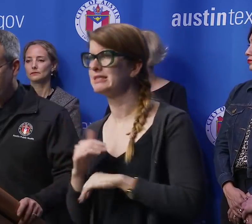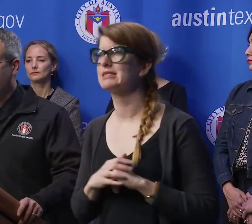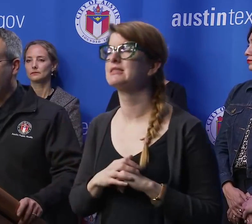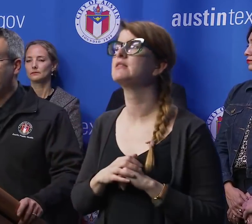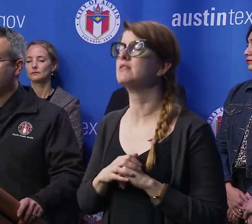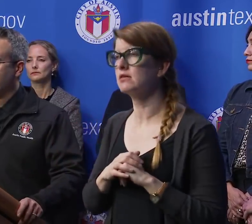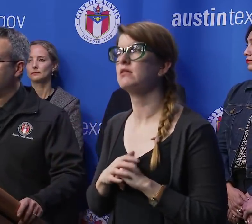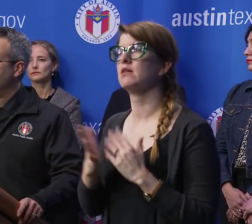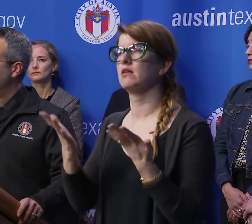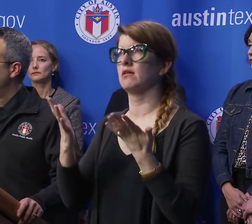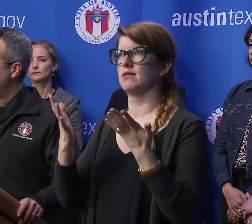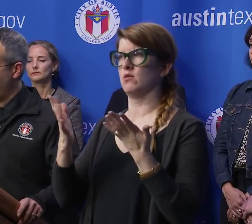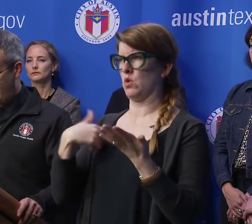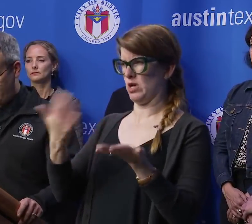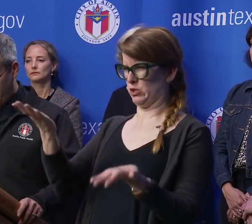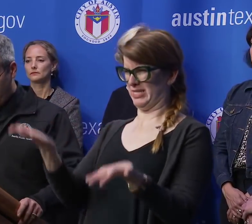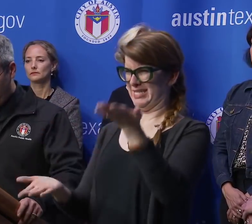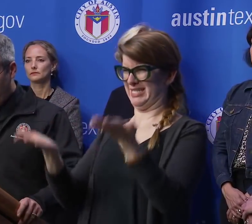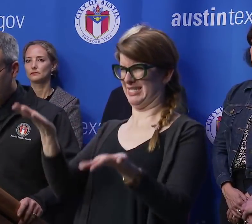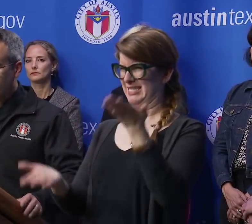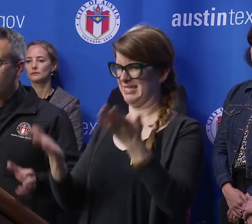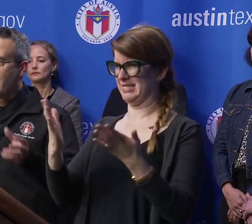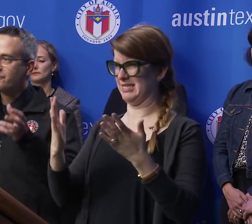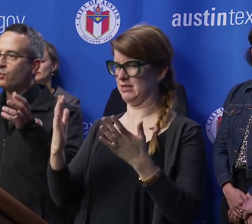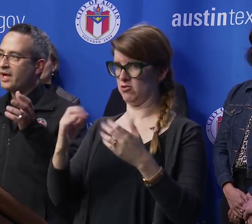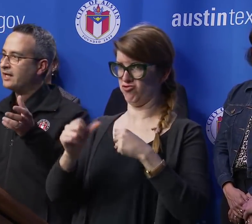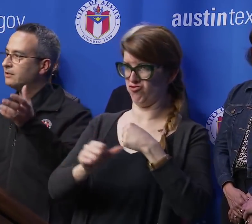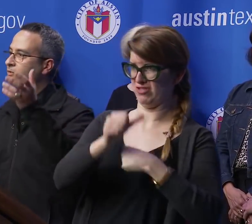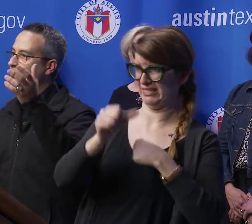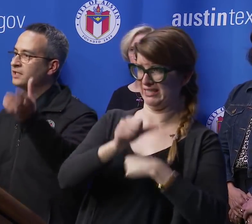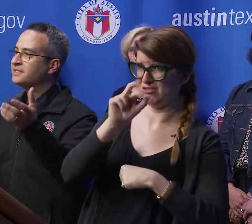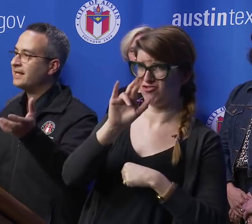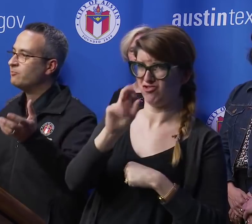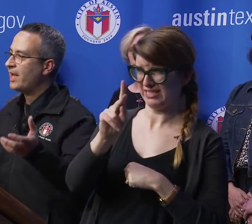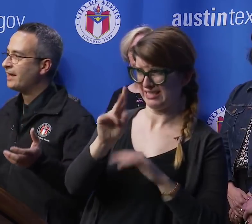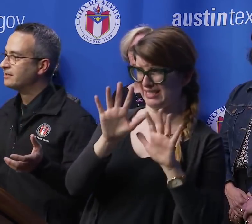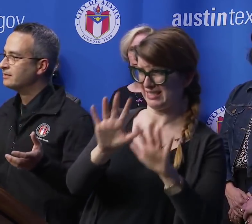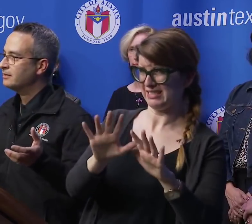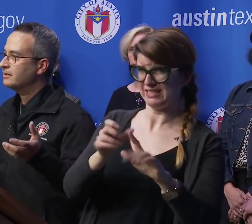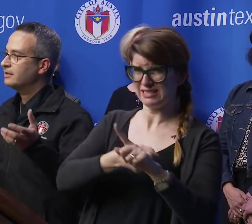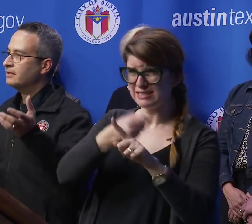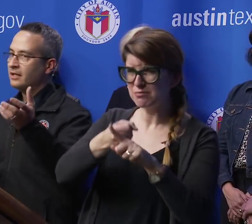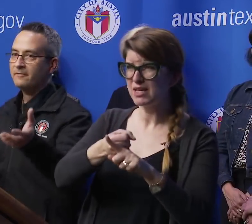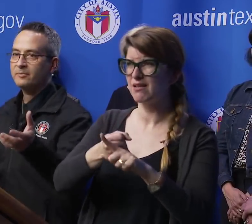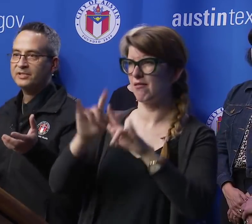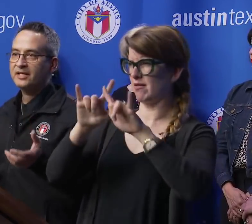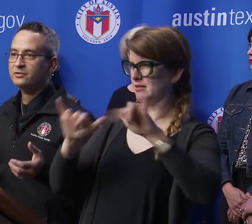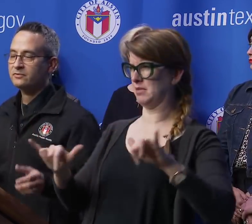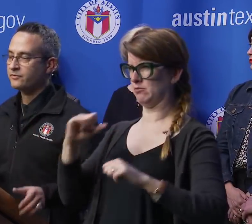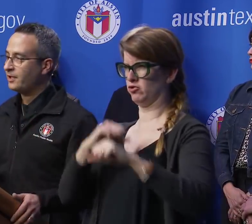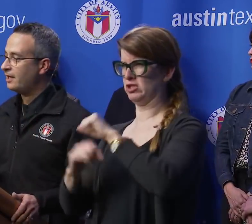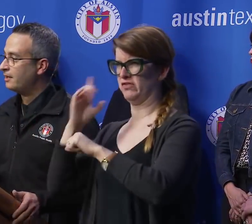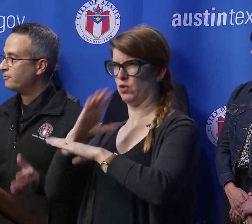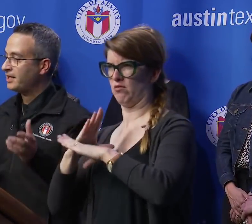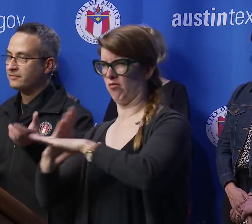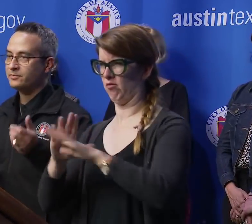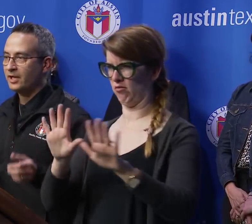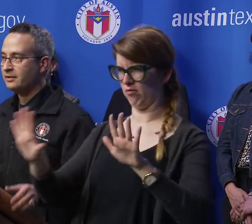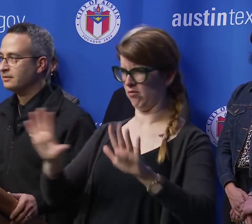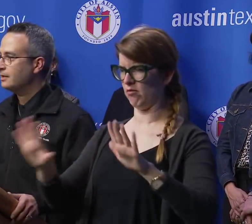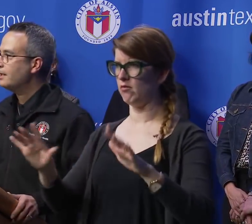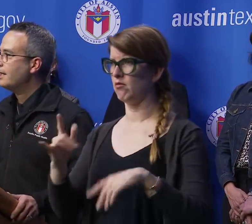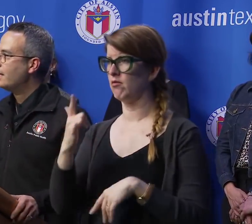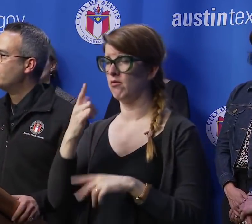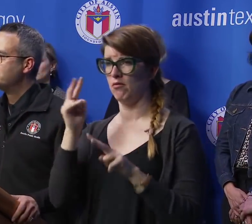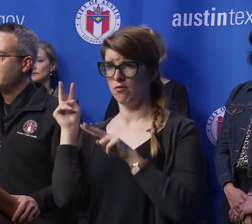of canceling the event. We have to weigh what's the impact of the potential threat of